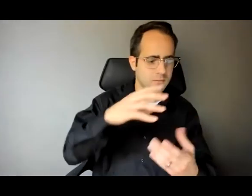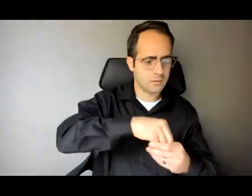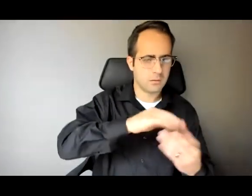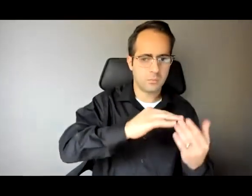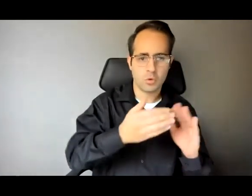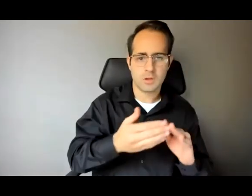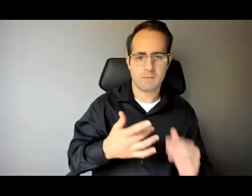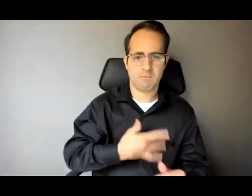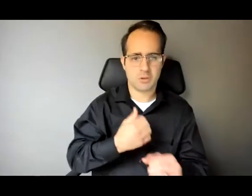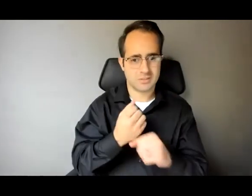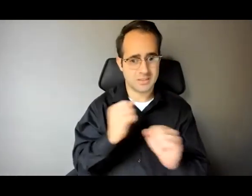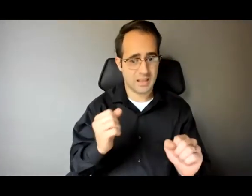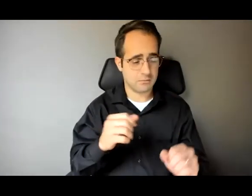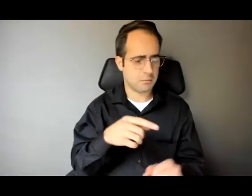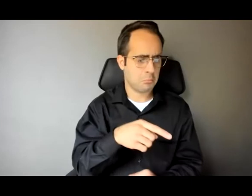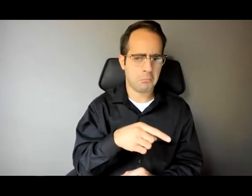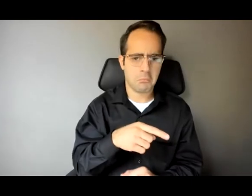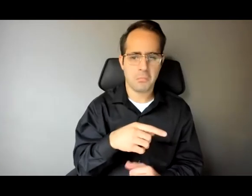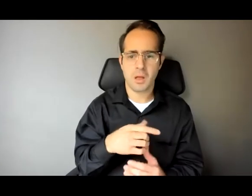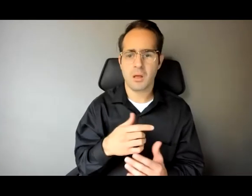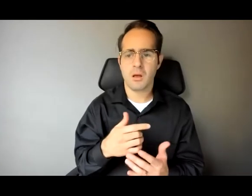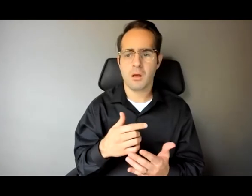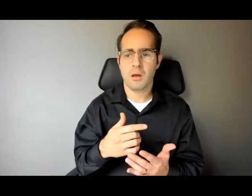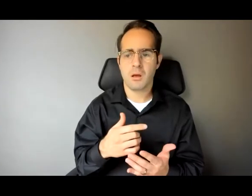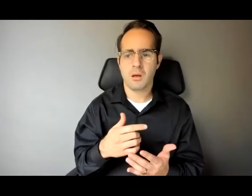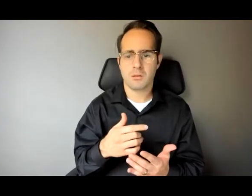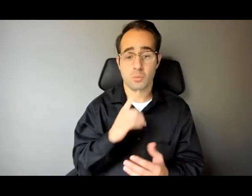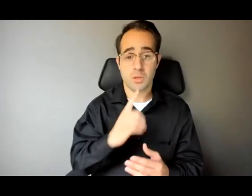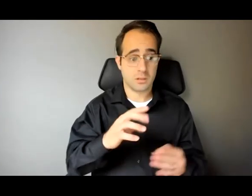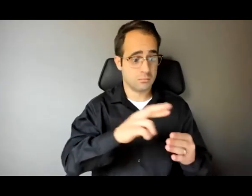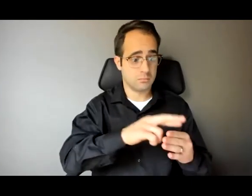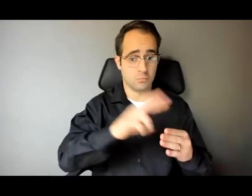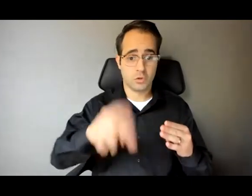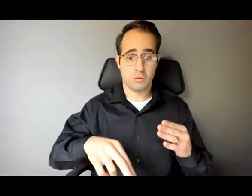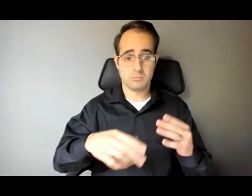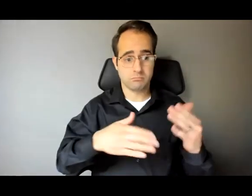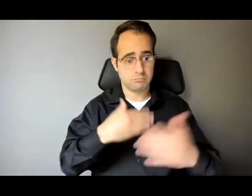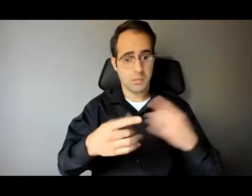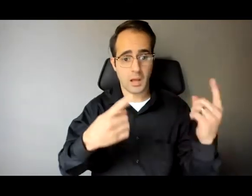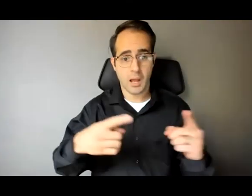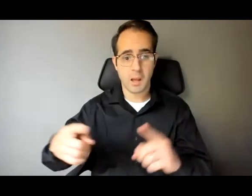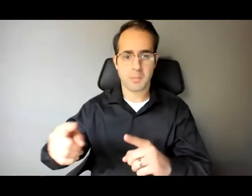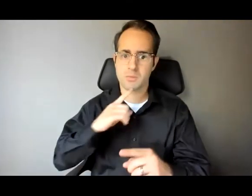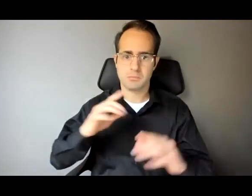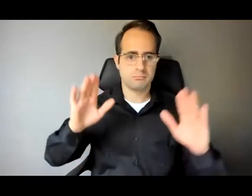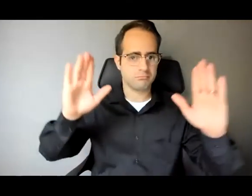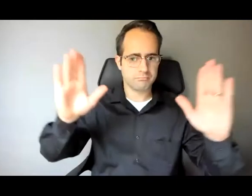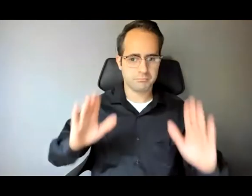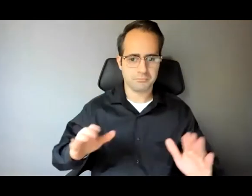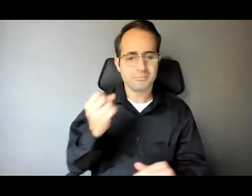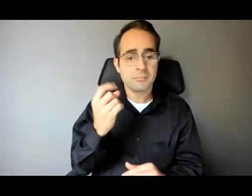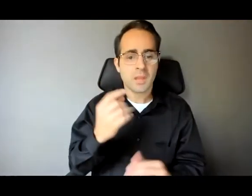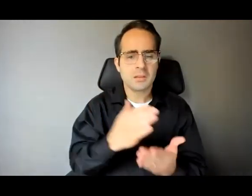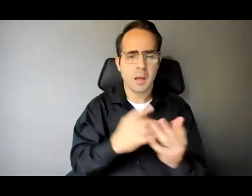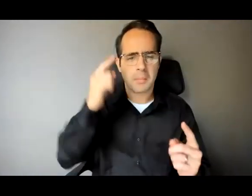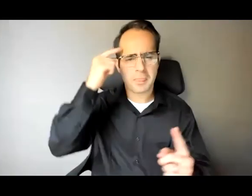I don't I think the outcomes of that would be immeasurable because if you want to you know people think tough on crime is the way to go like